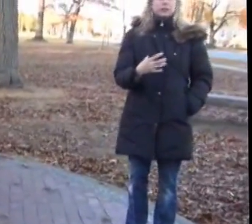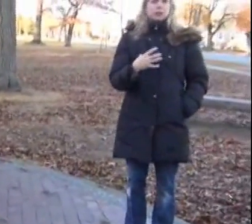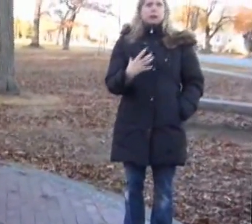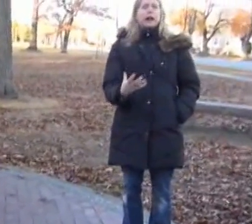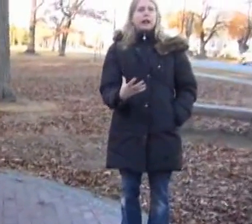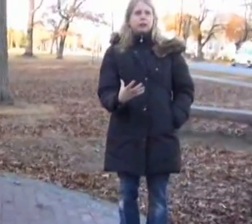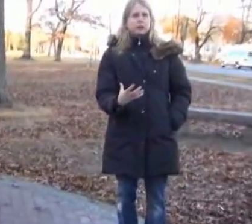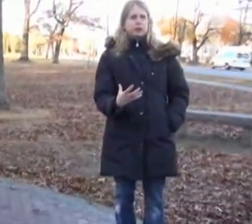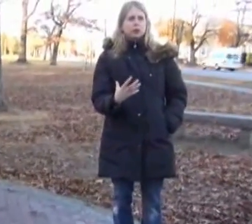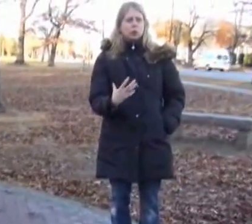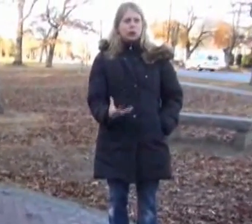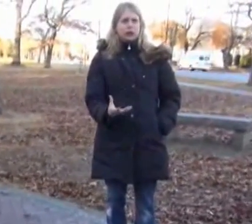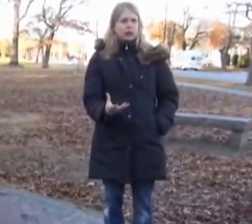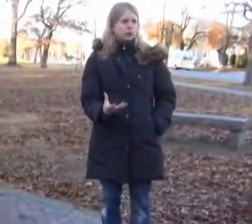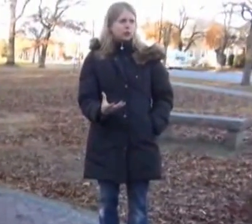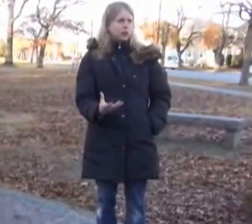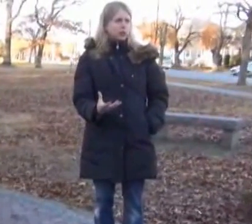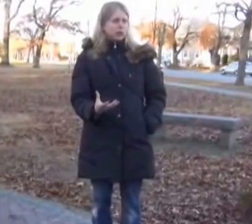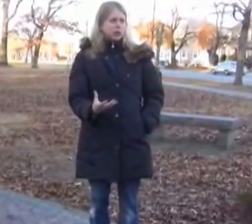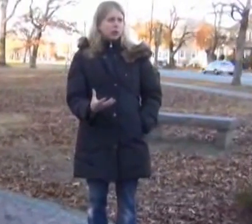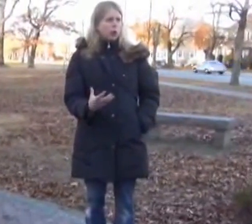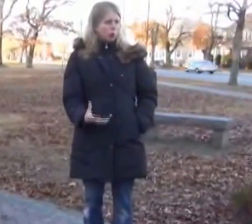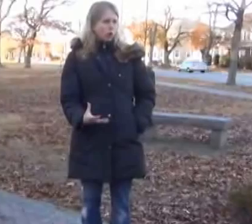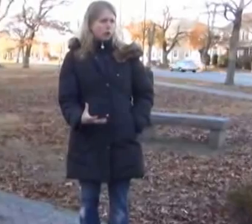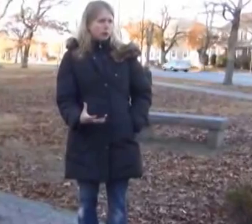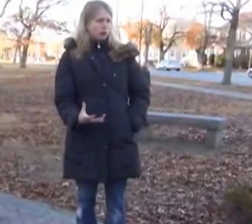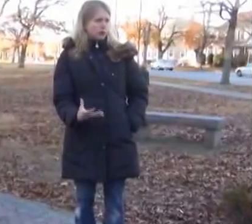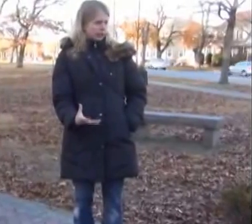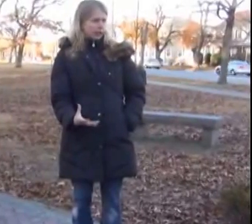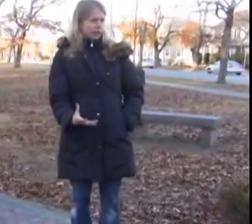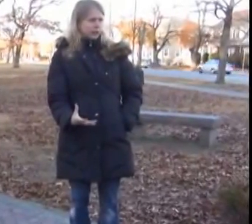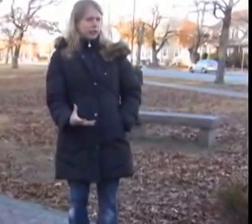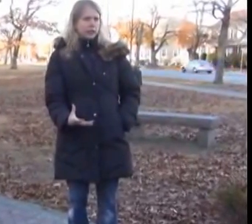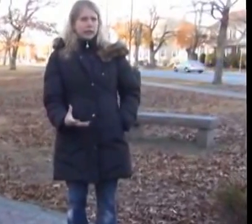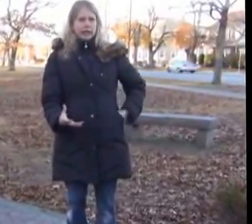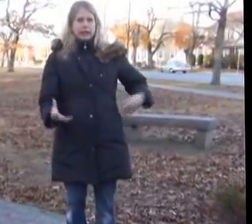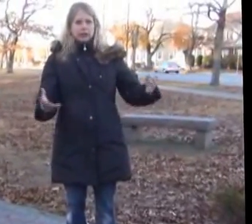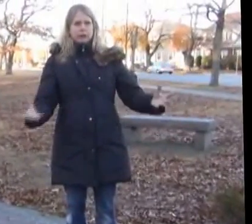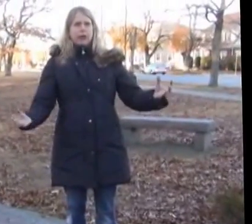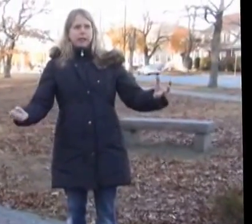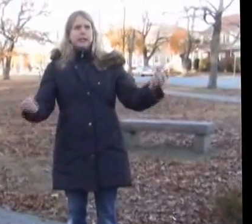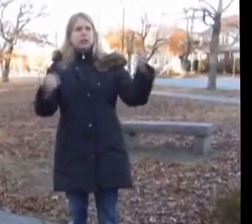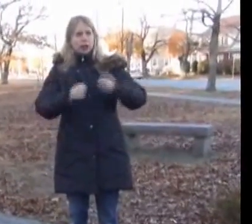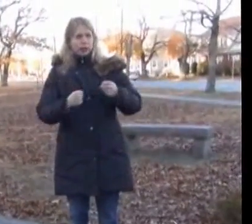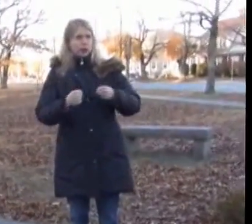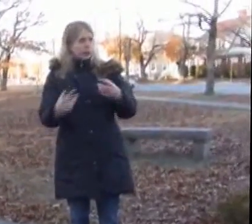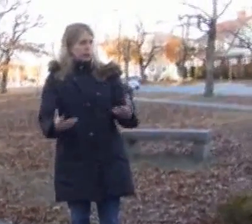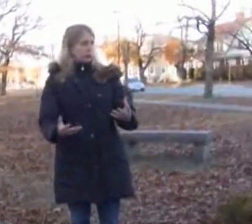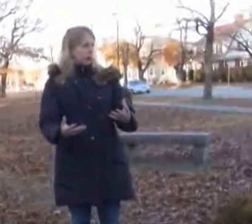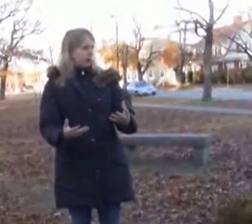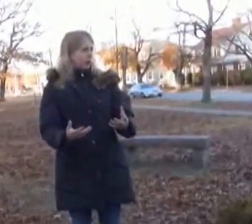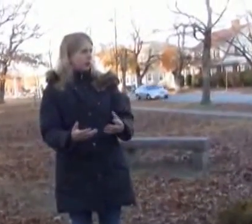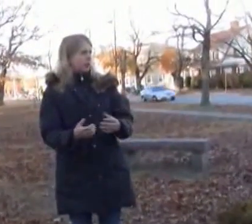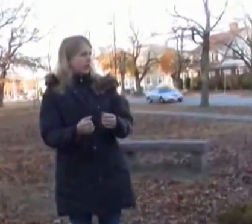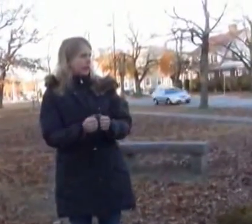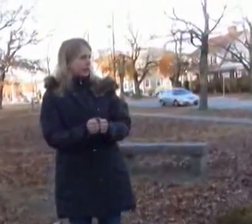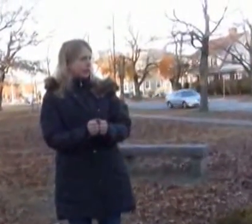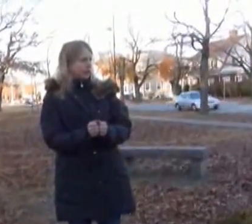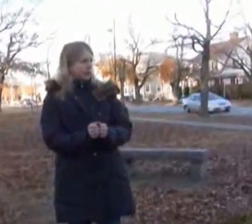they survived this incredible, horrible thing. They ended up finding each other here in America. And they ended up,